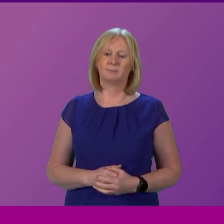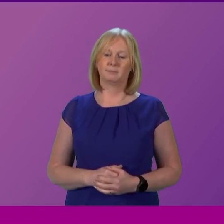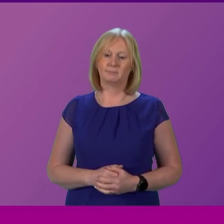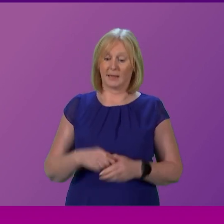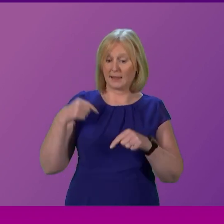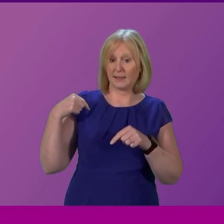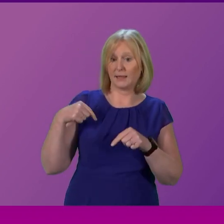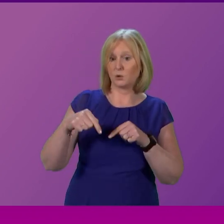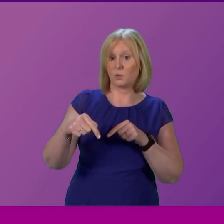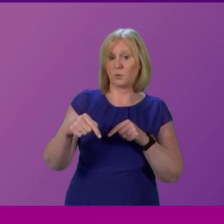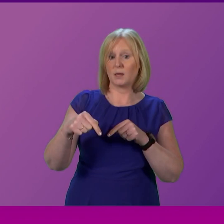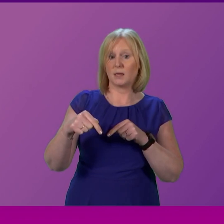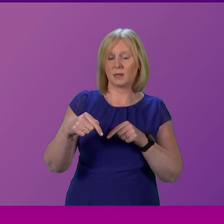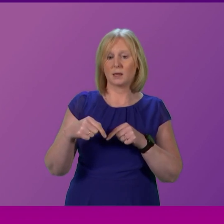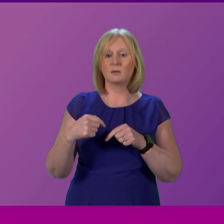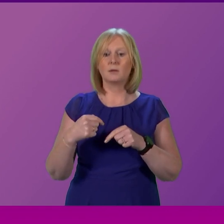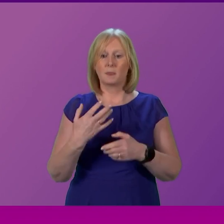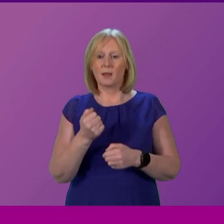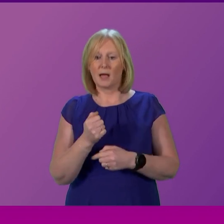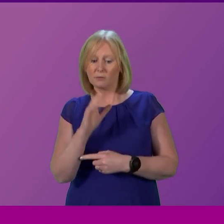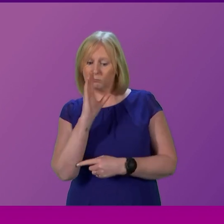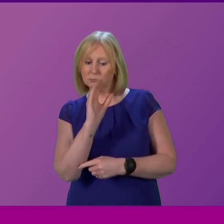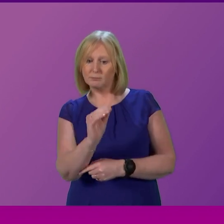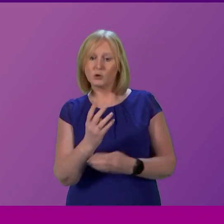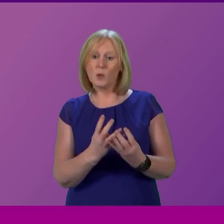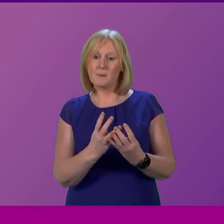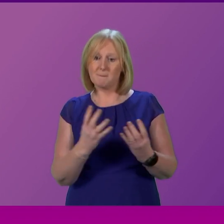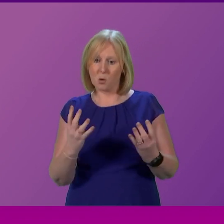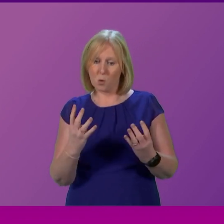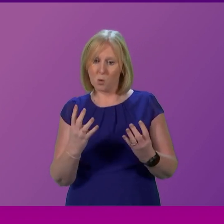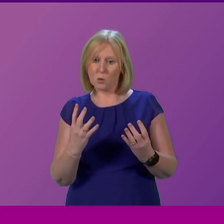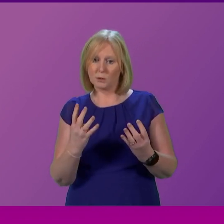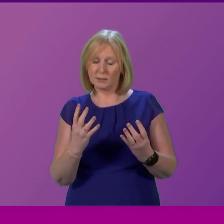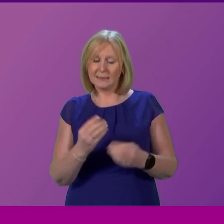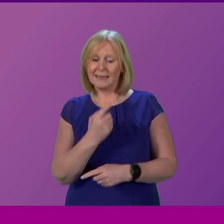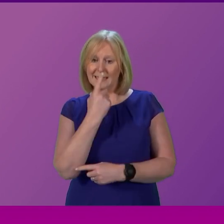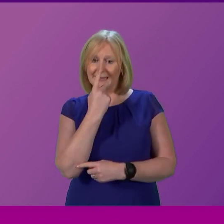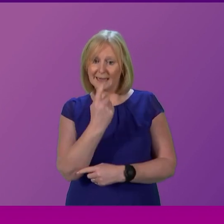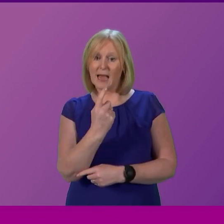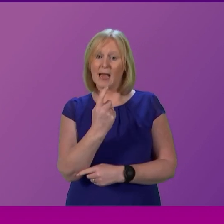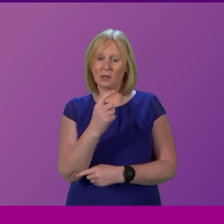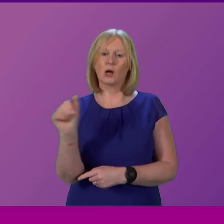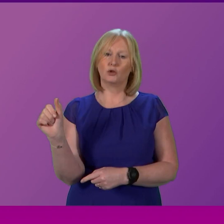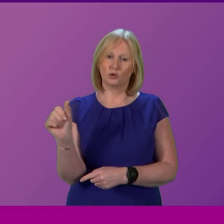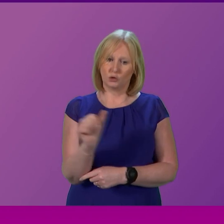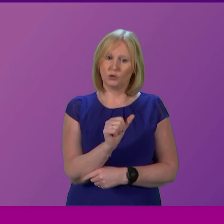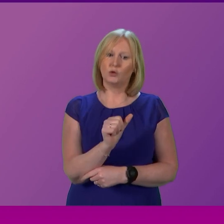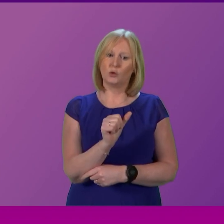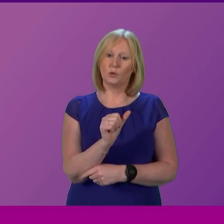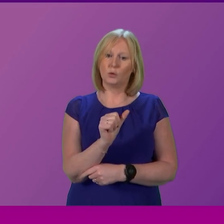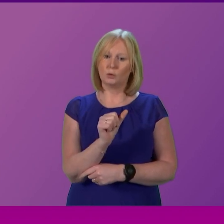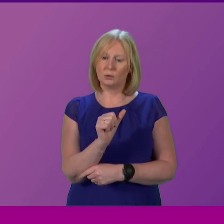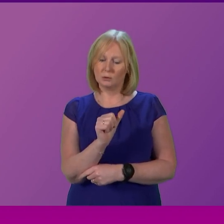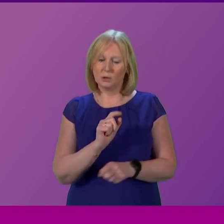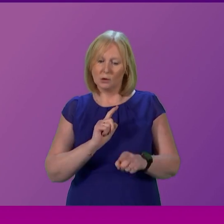further guidance has been issued to boards, making it absolutely clear that they can and should take steps to protect